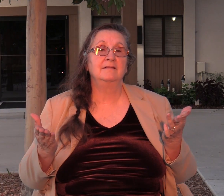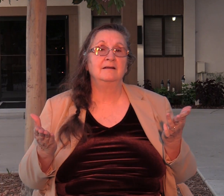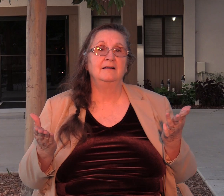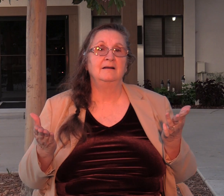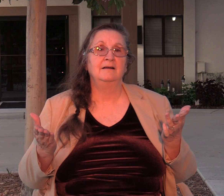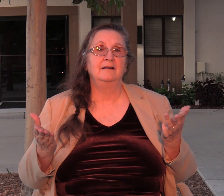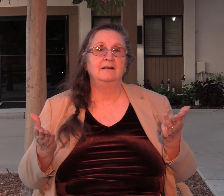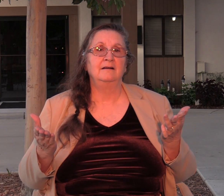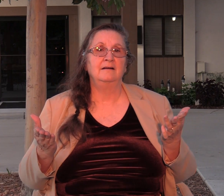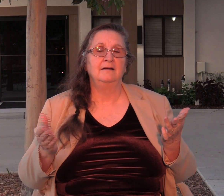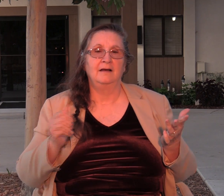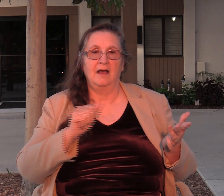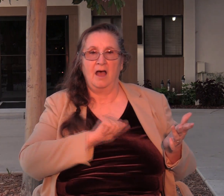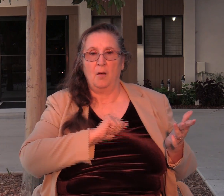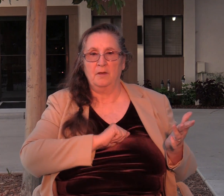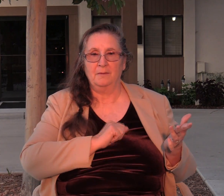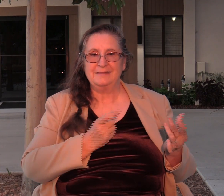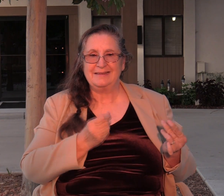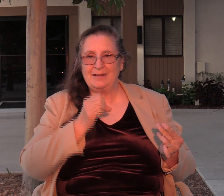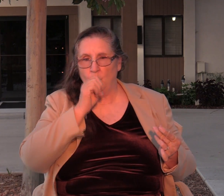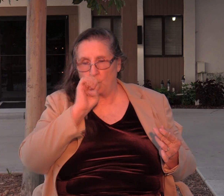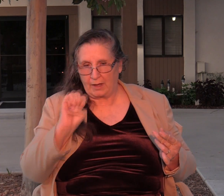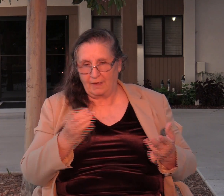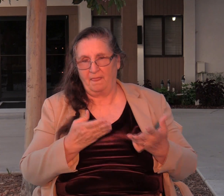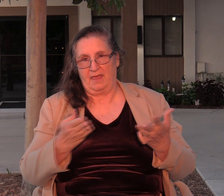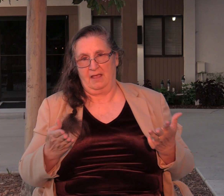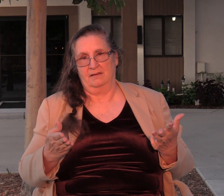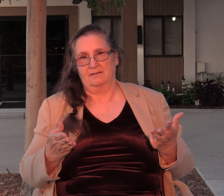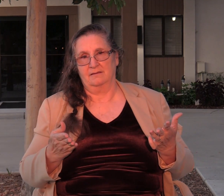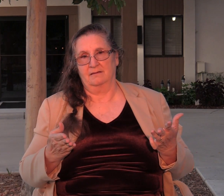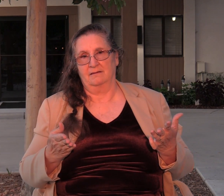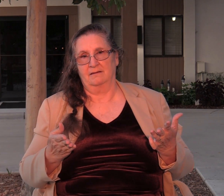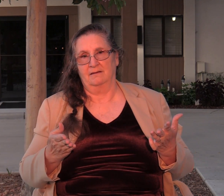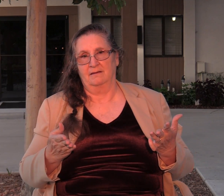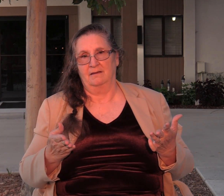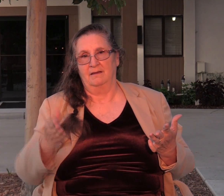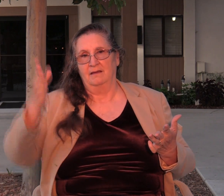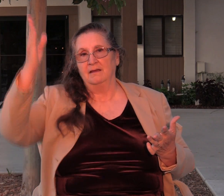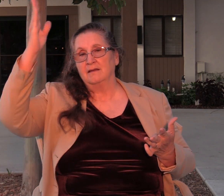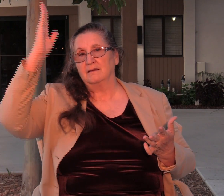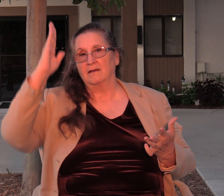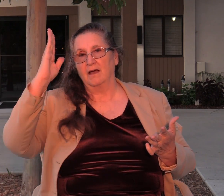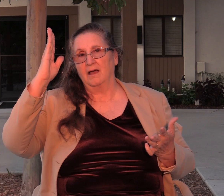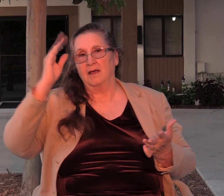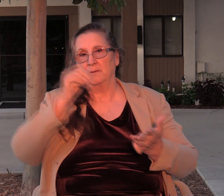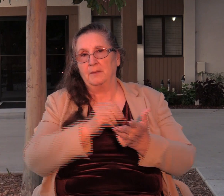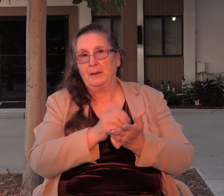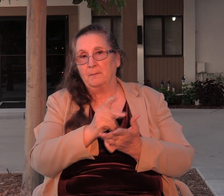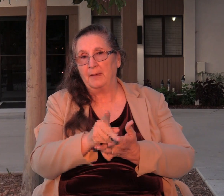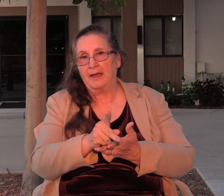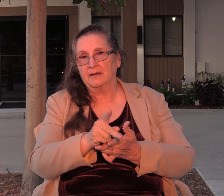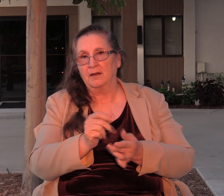Abimelech did wicked things and God repaid him with wickedness